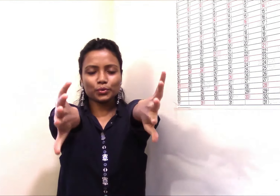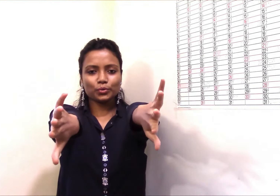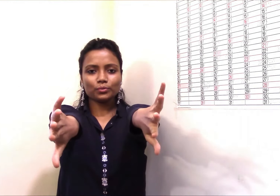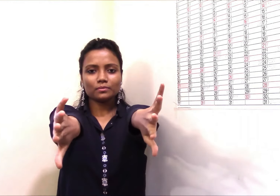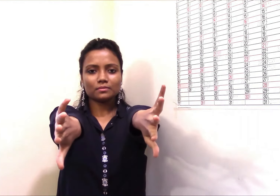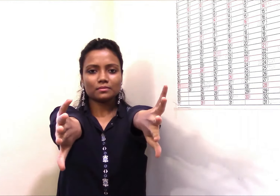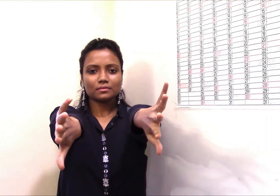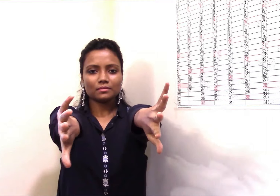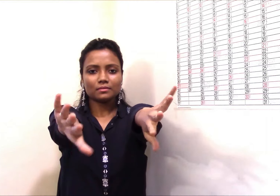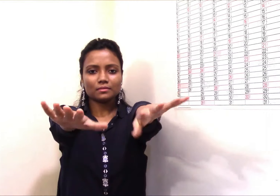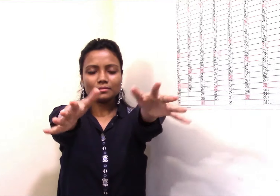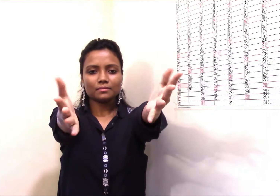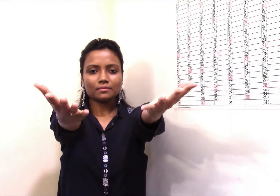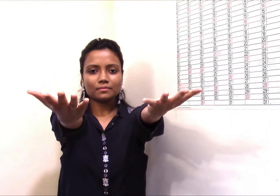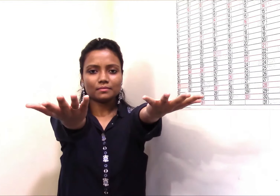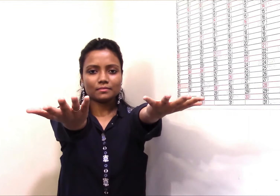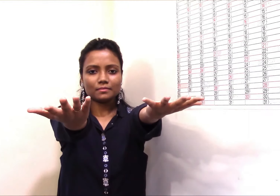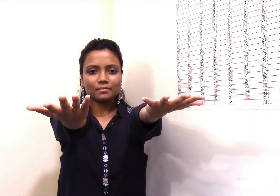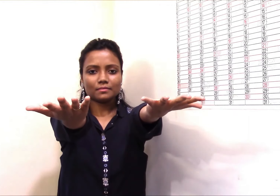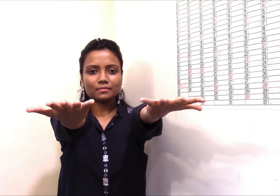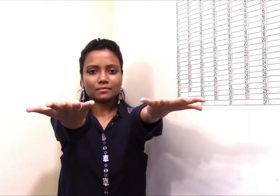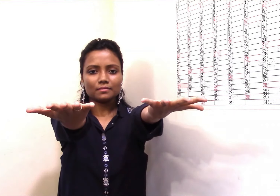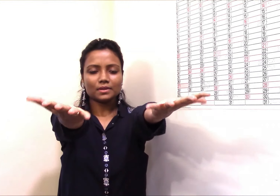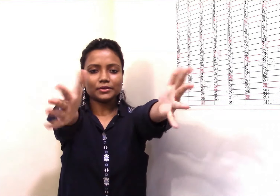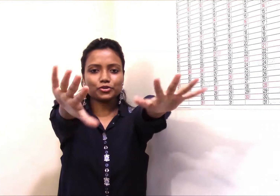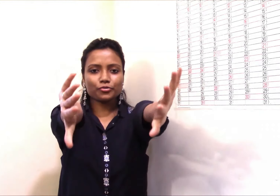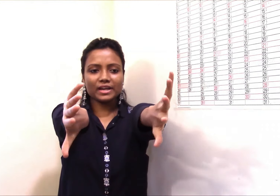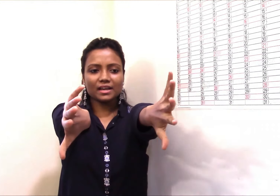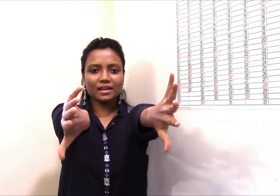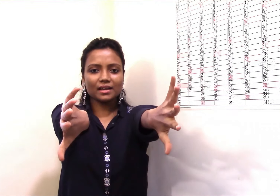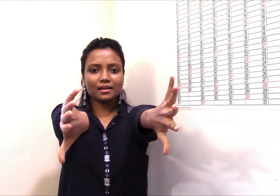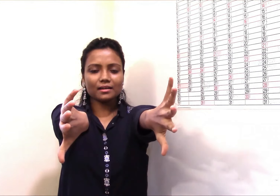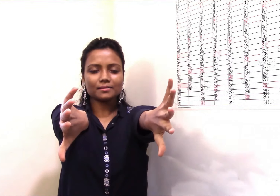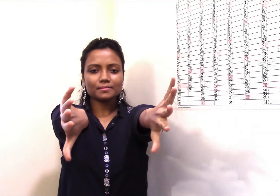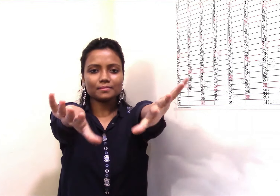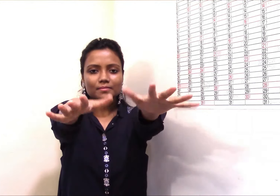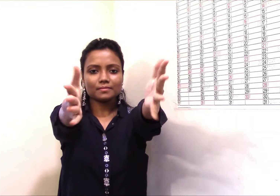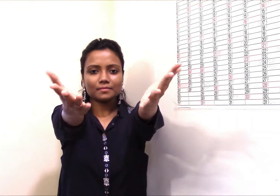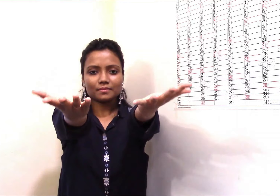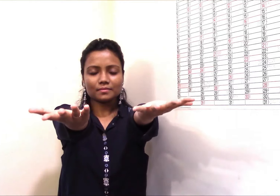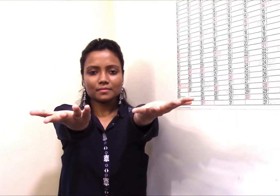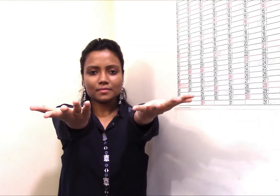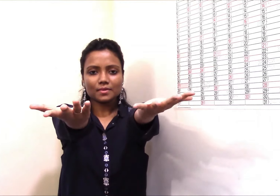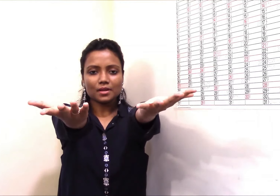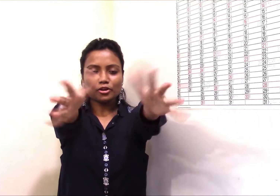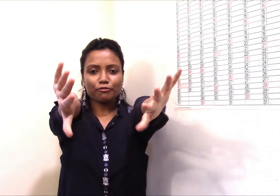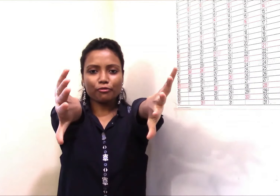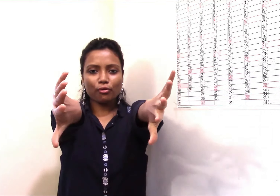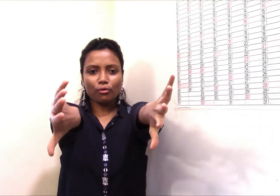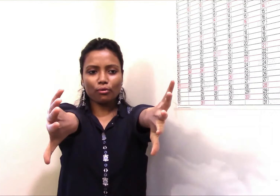three, four,